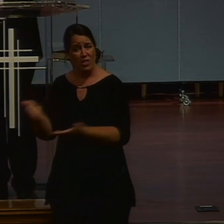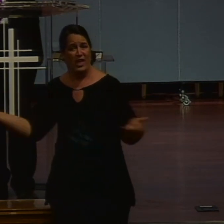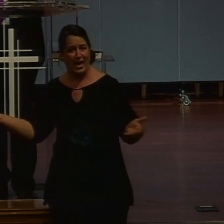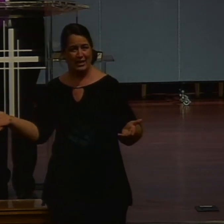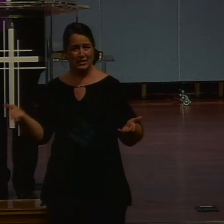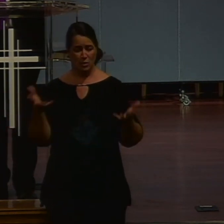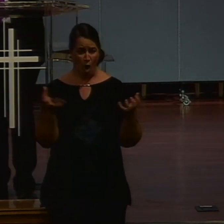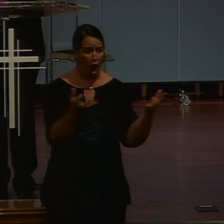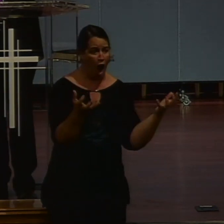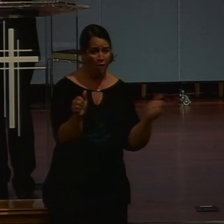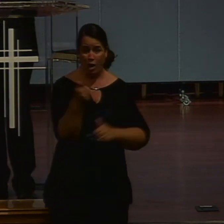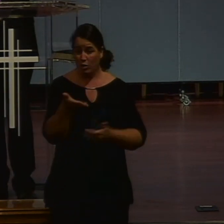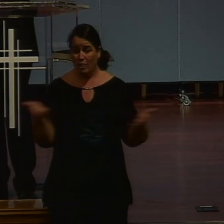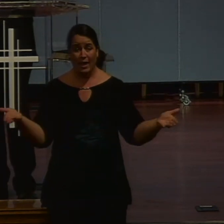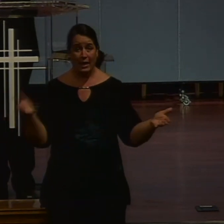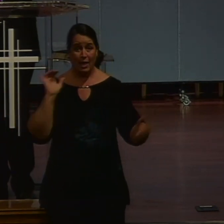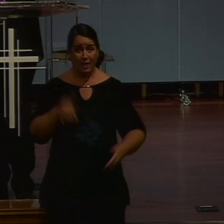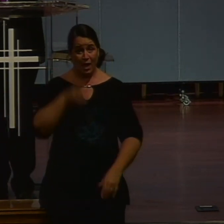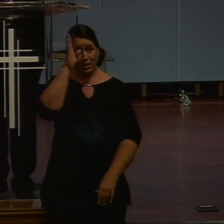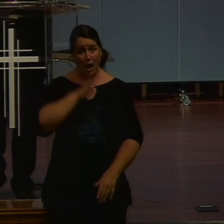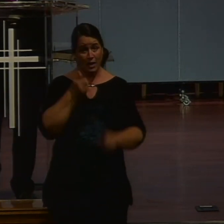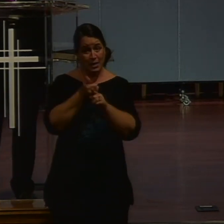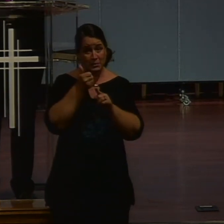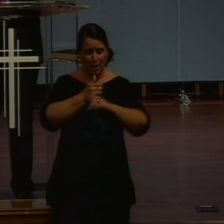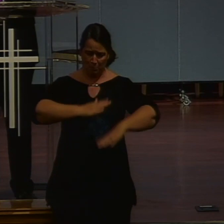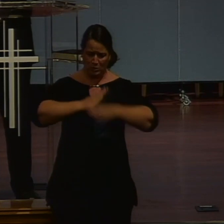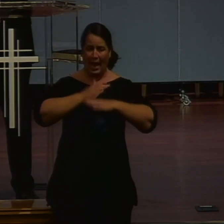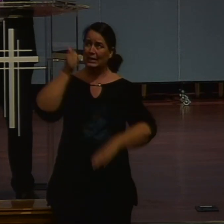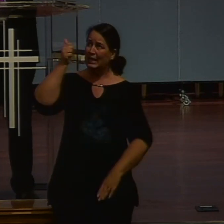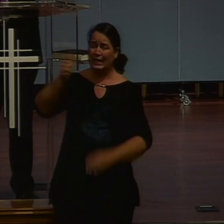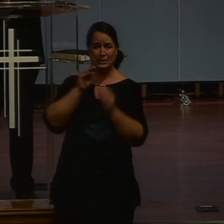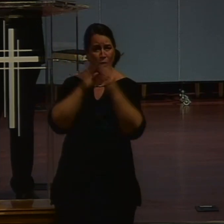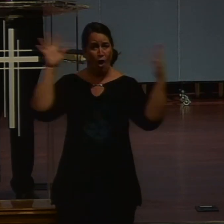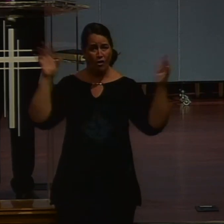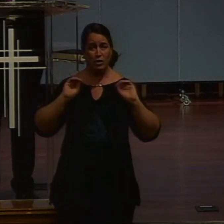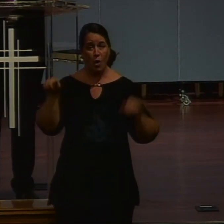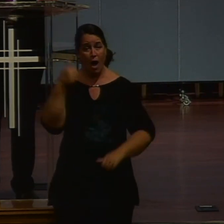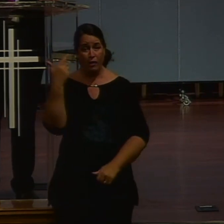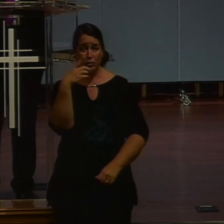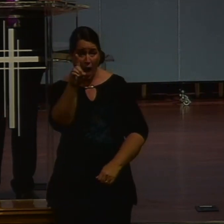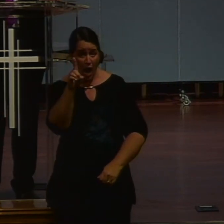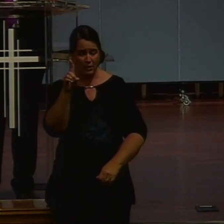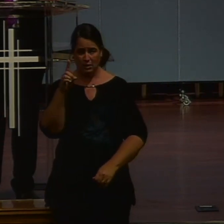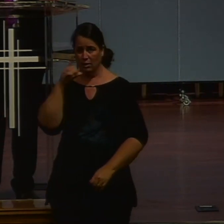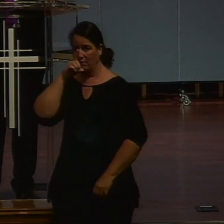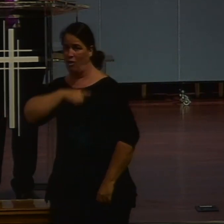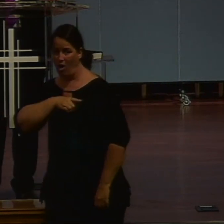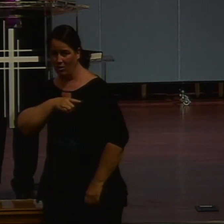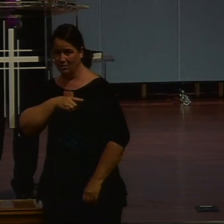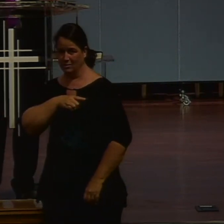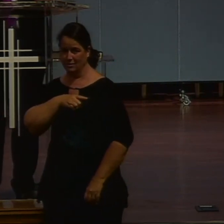desire. anything else. Is pure idolatry. God himself. Must protect. His own glory. For there is no other God. There are false. God's lowercase g.